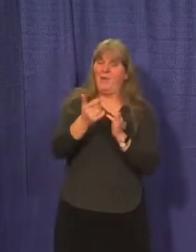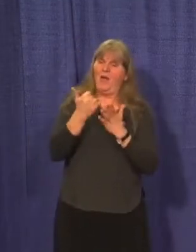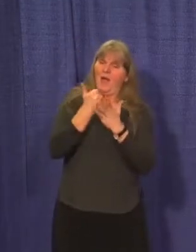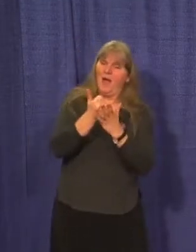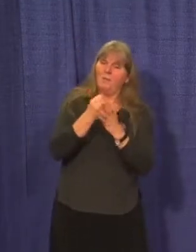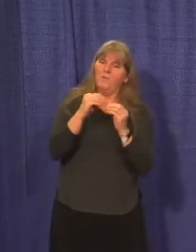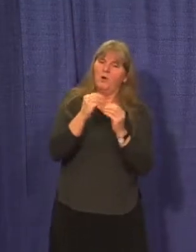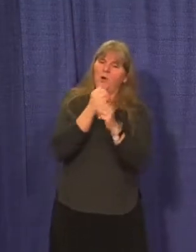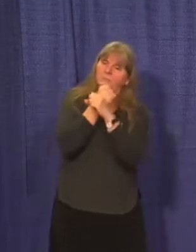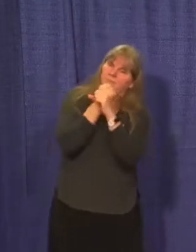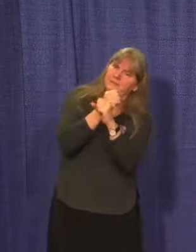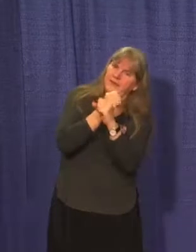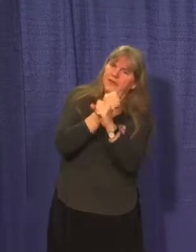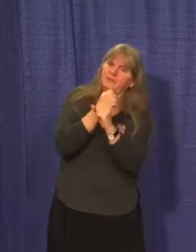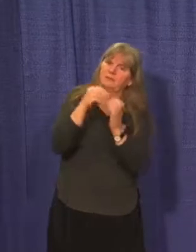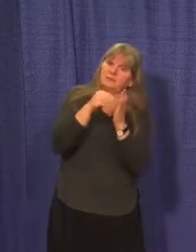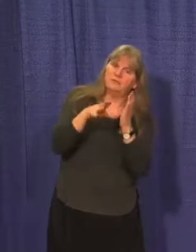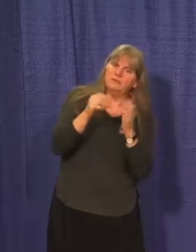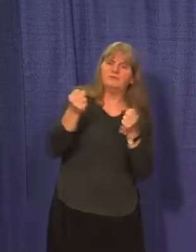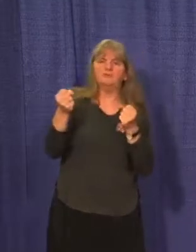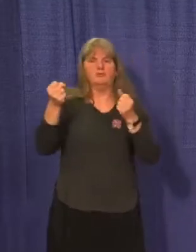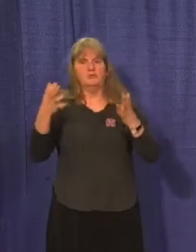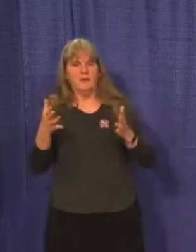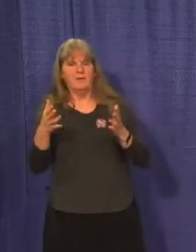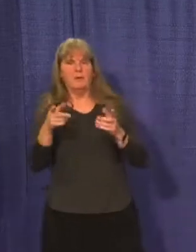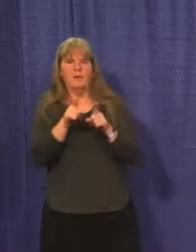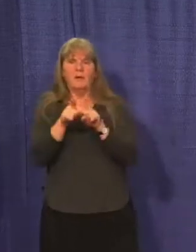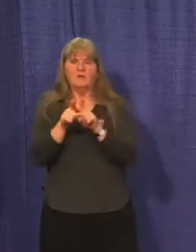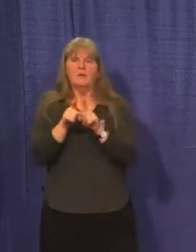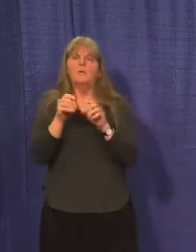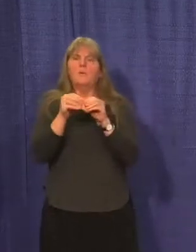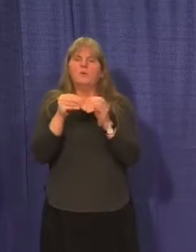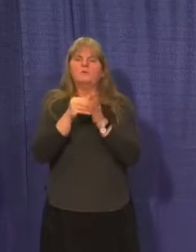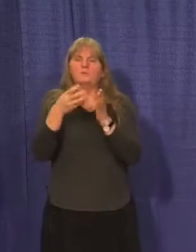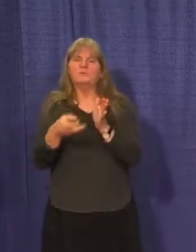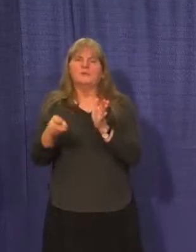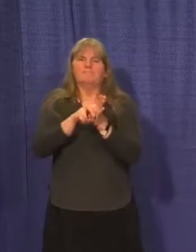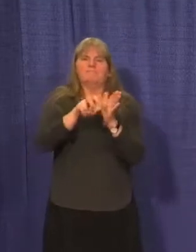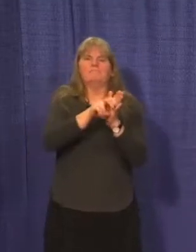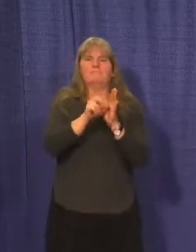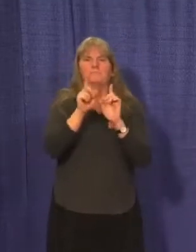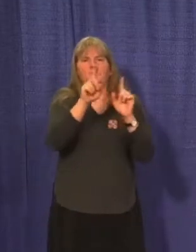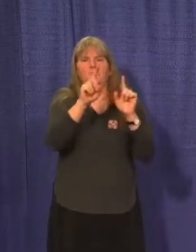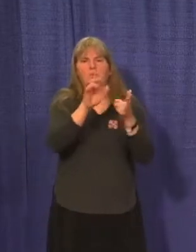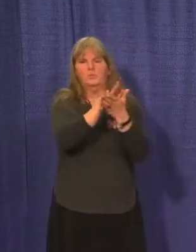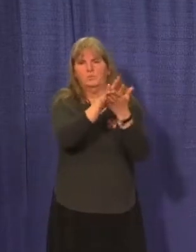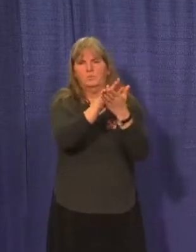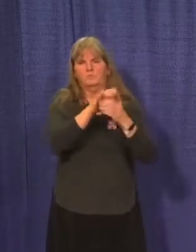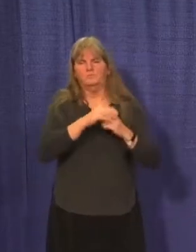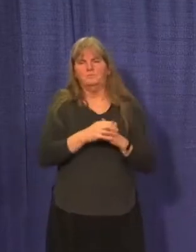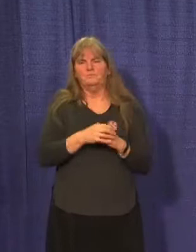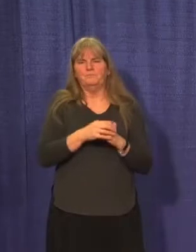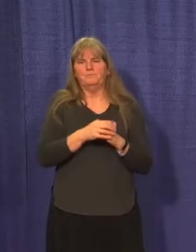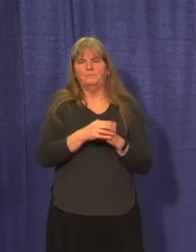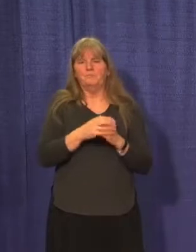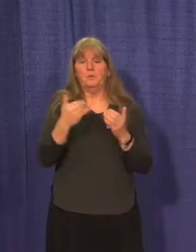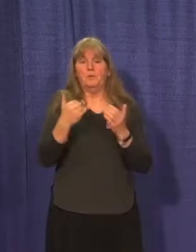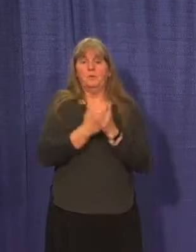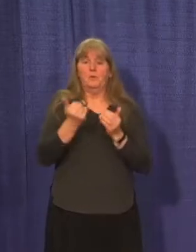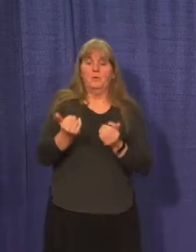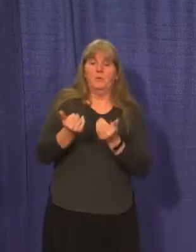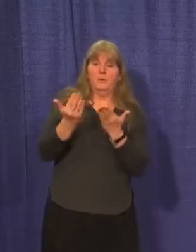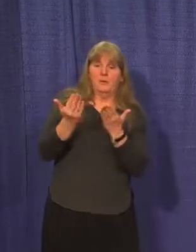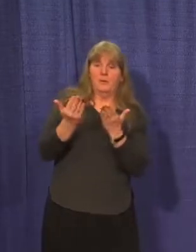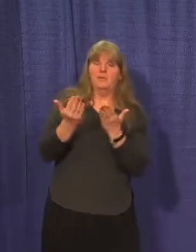for both students and drivers, but allows for more students to take the school bus. Our new recommendations